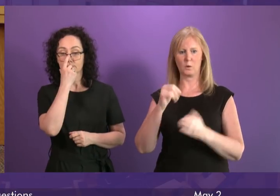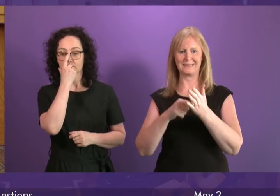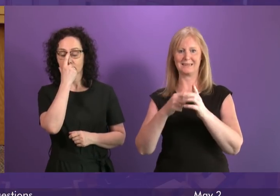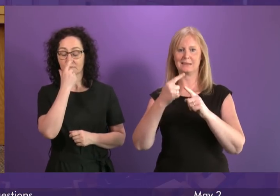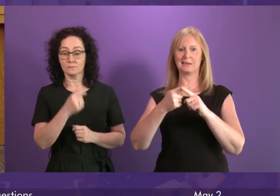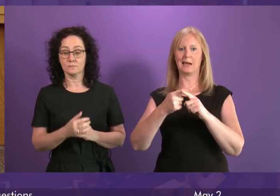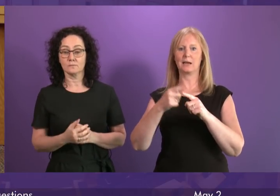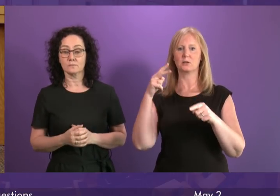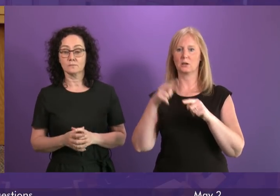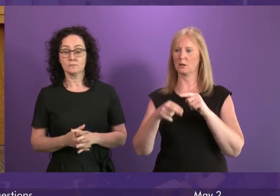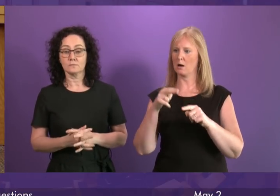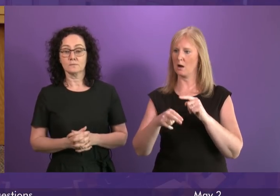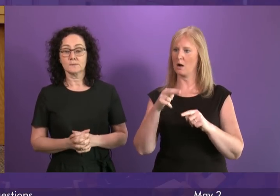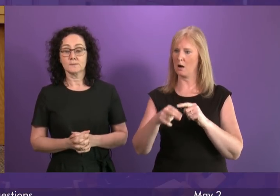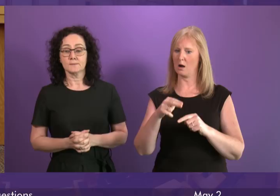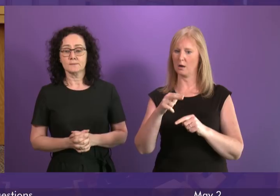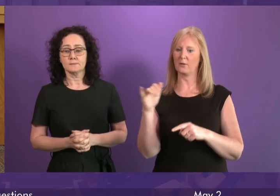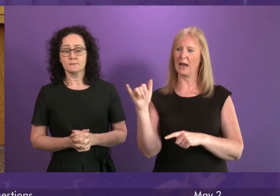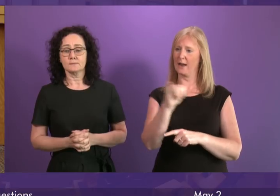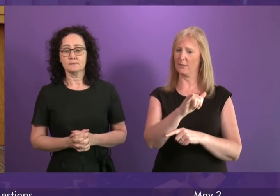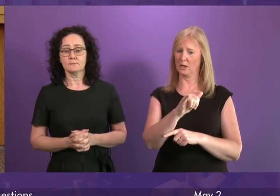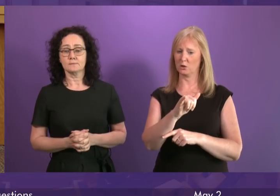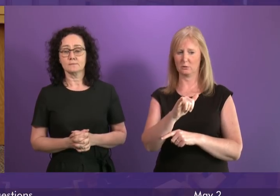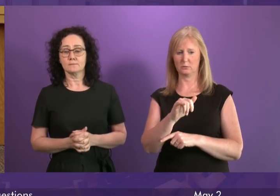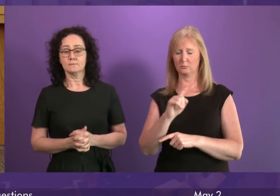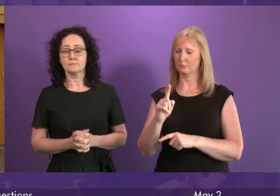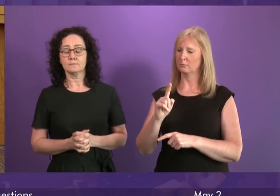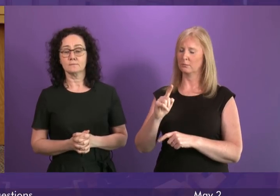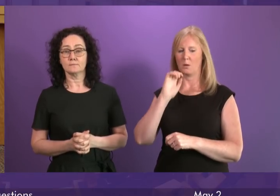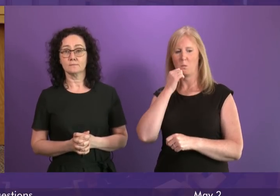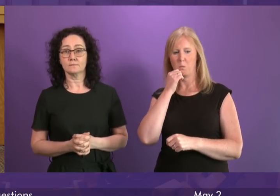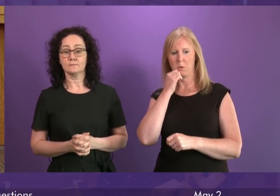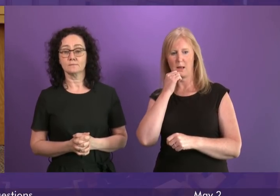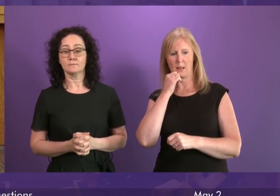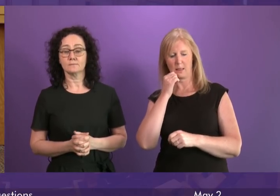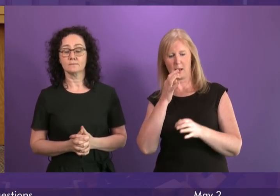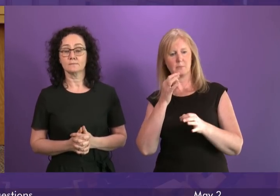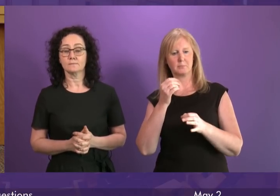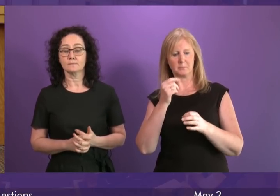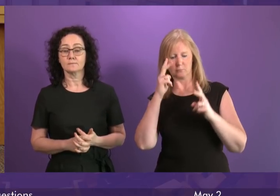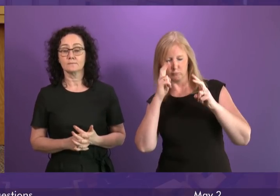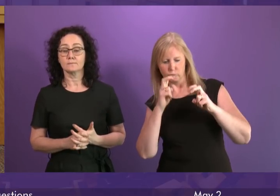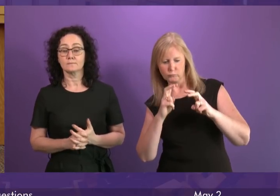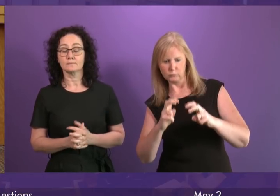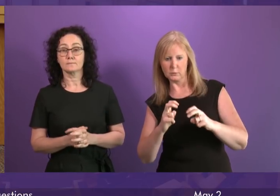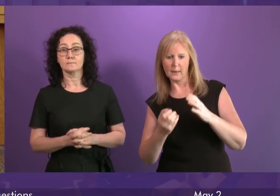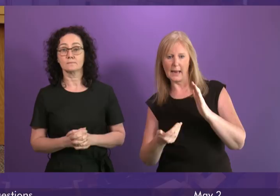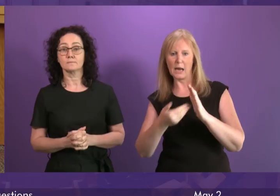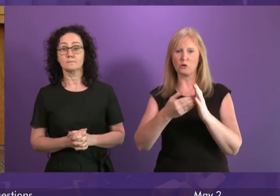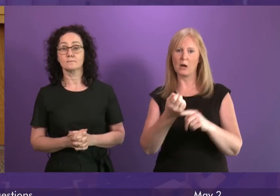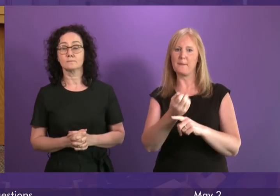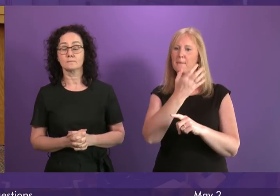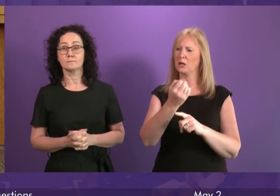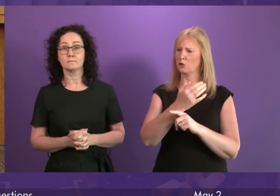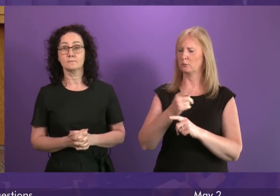aviation industry instead boasting that the government would just measure the extra emissions instead this is a response she's